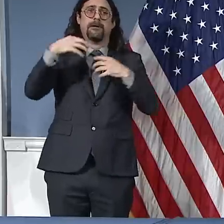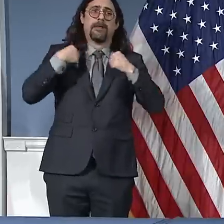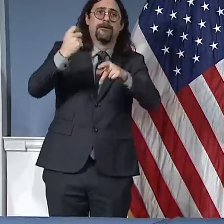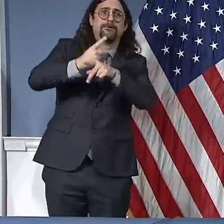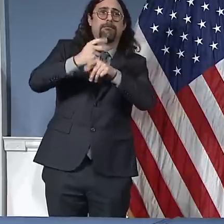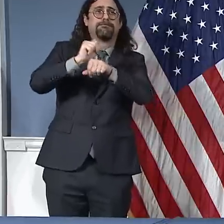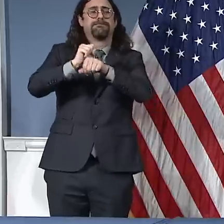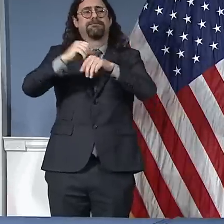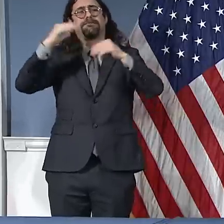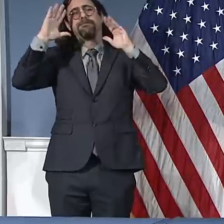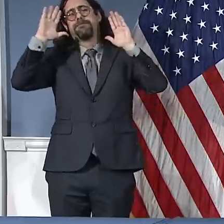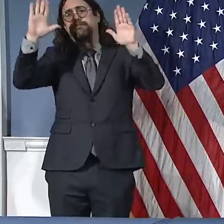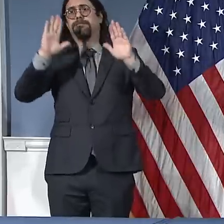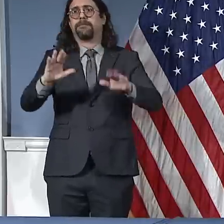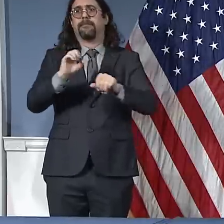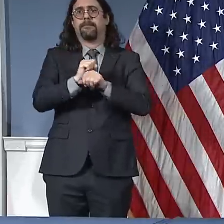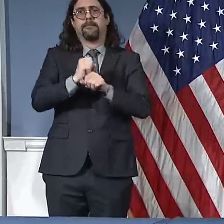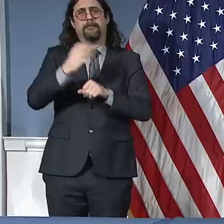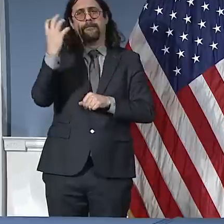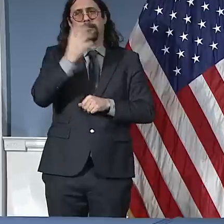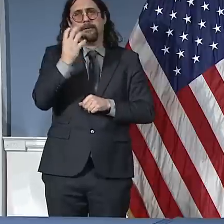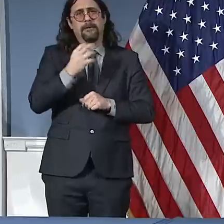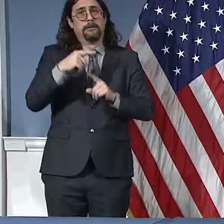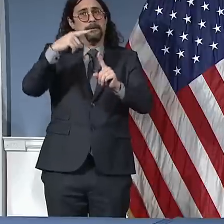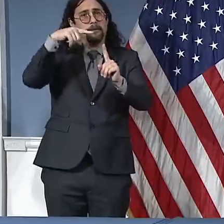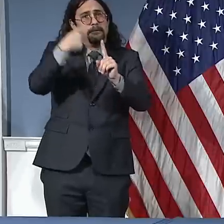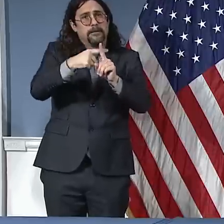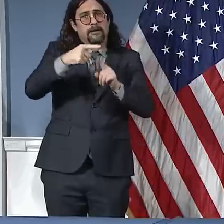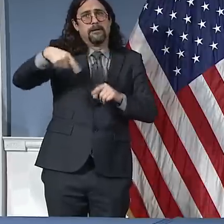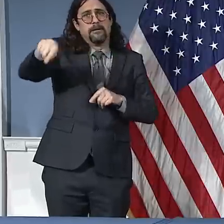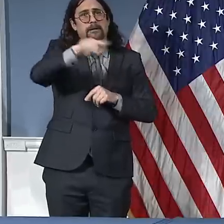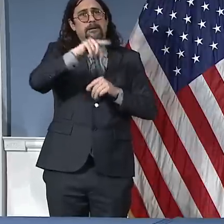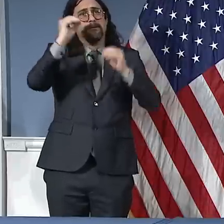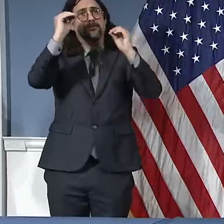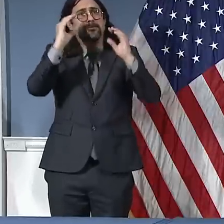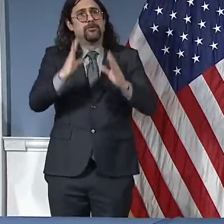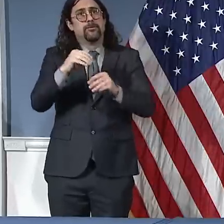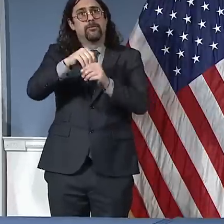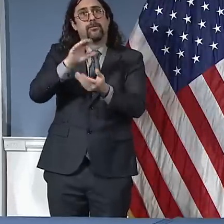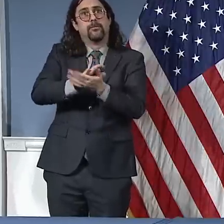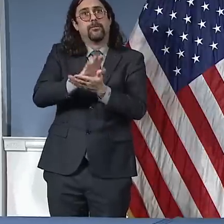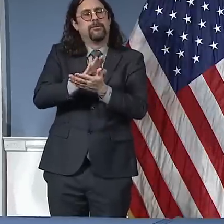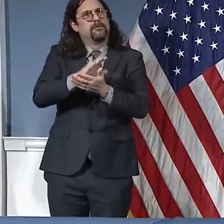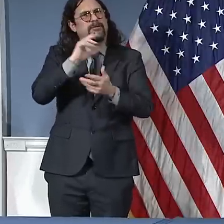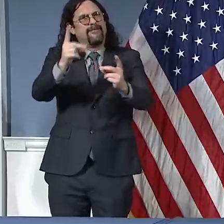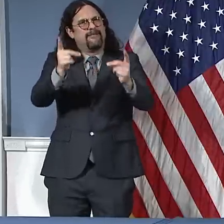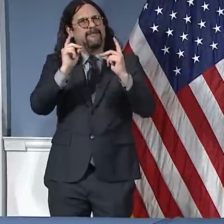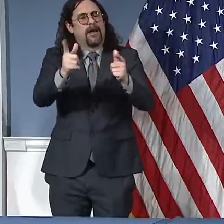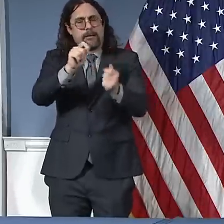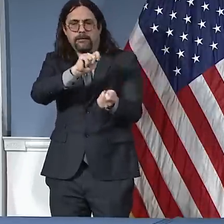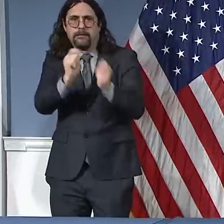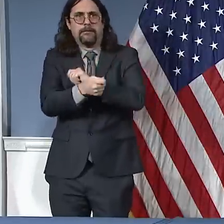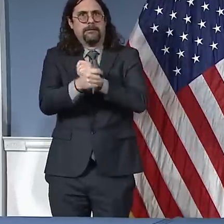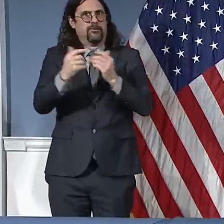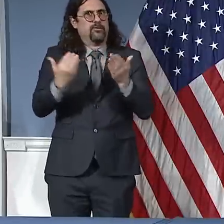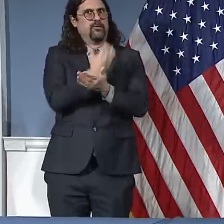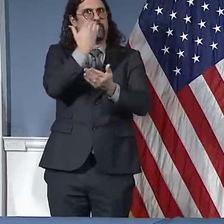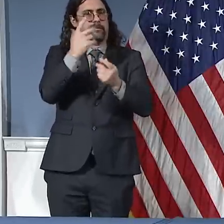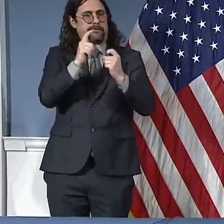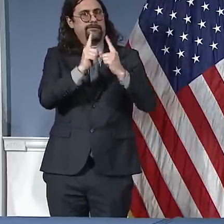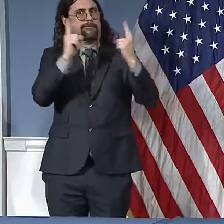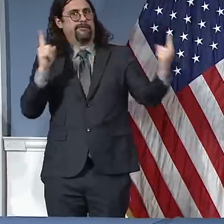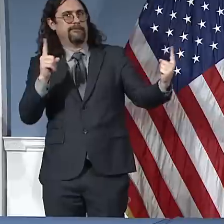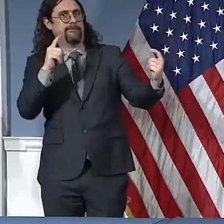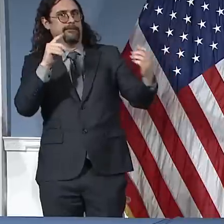just over days to create an online learning, distance learning program for hundreds of